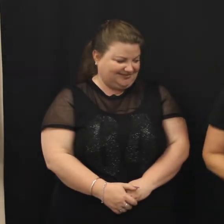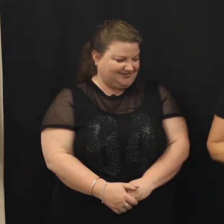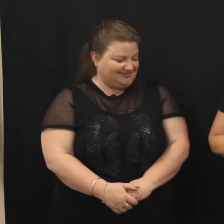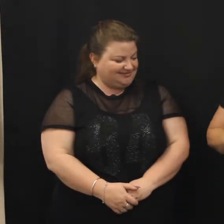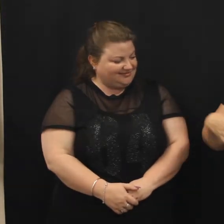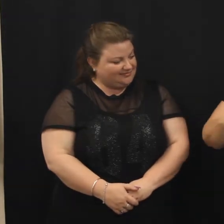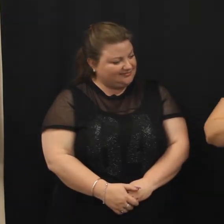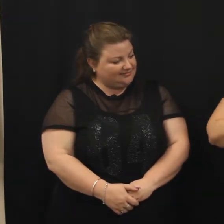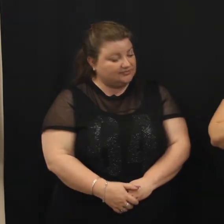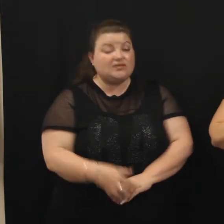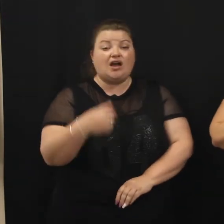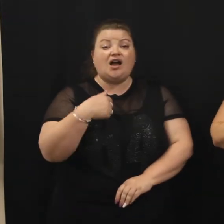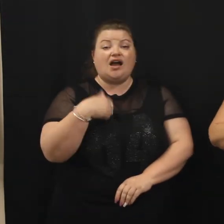I've got more to say.